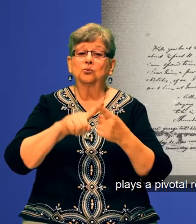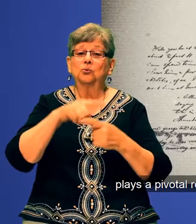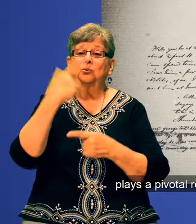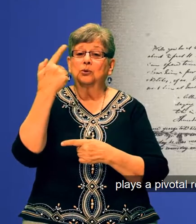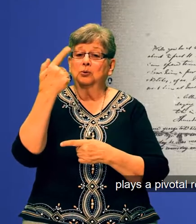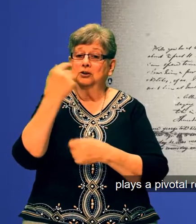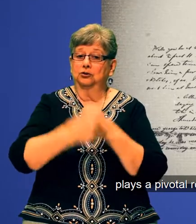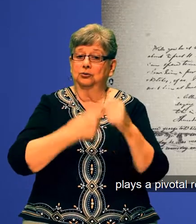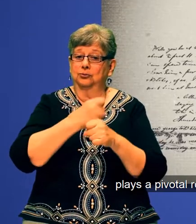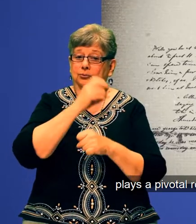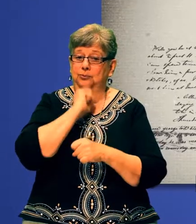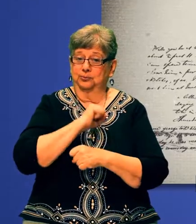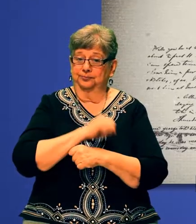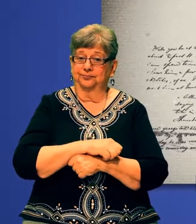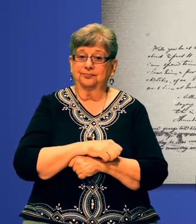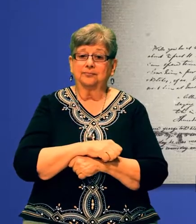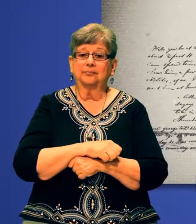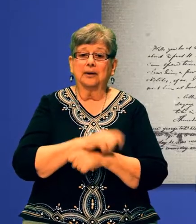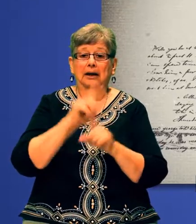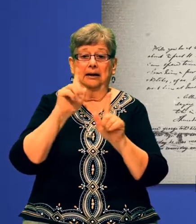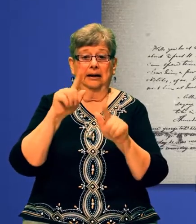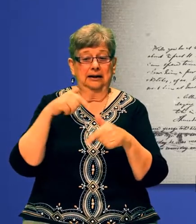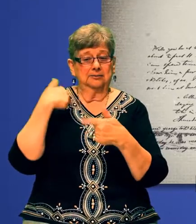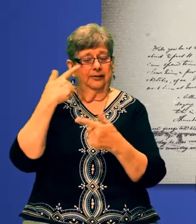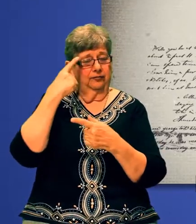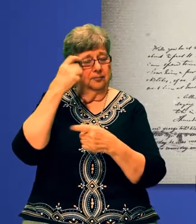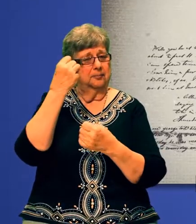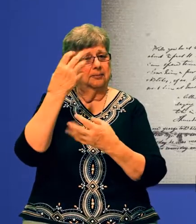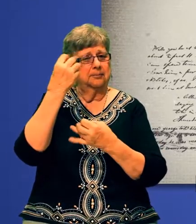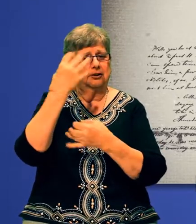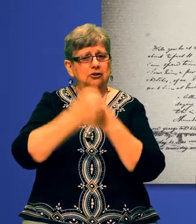years young and has done so for over a century.